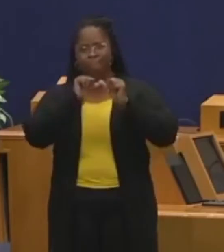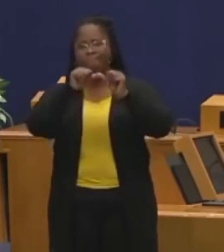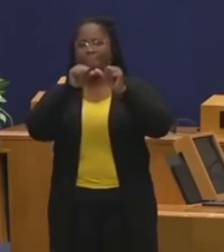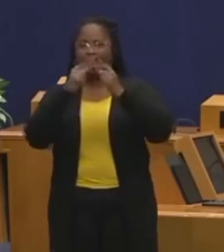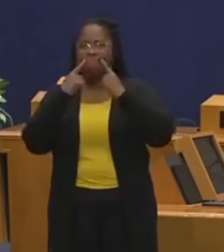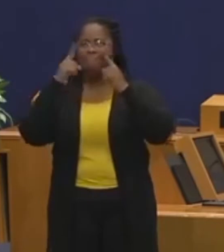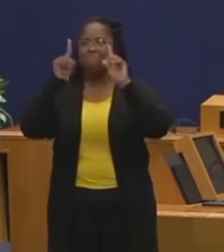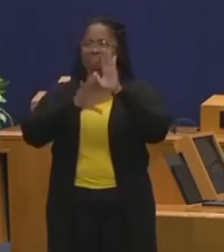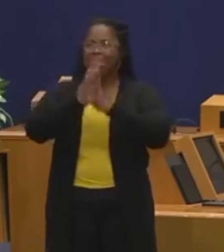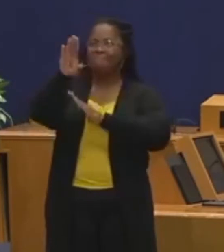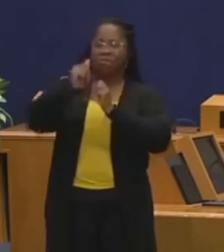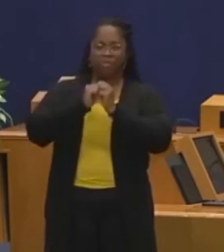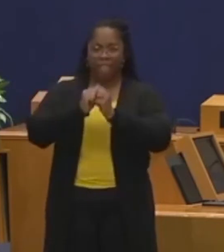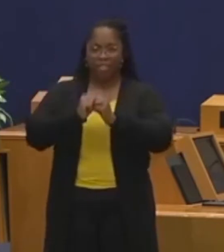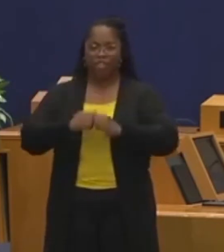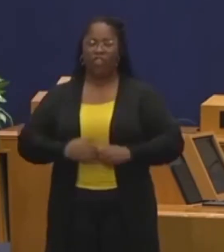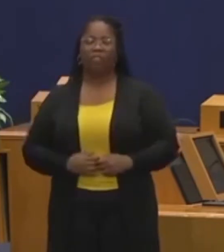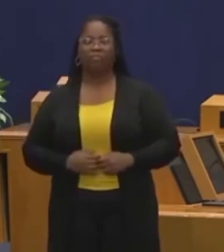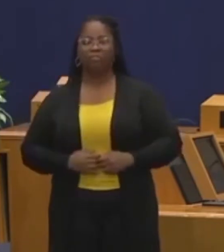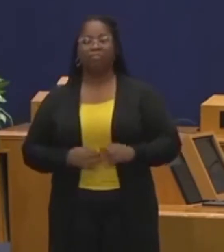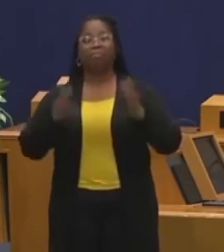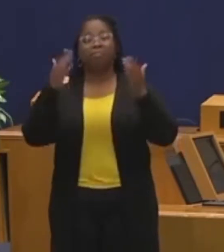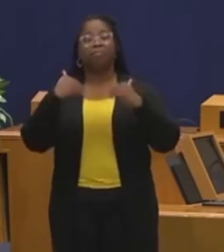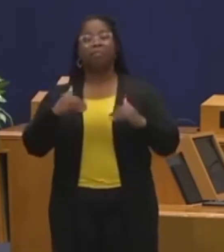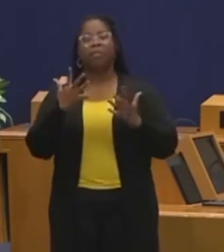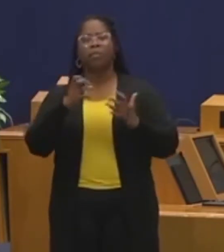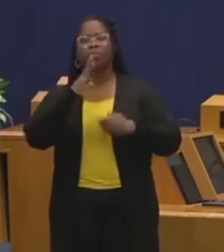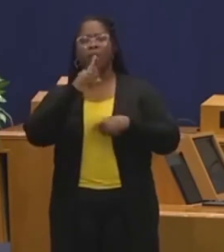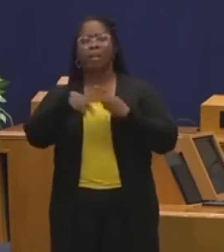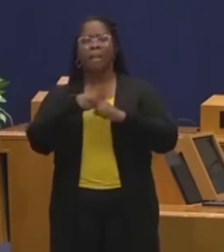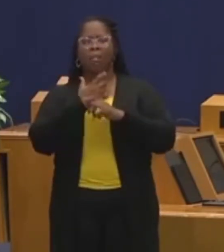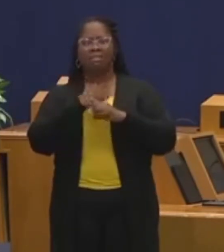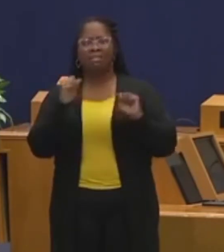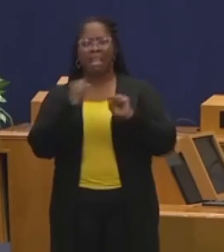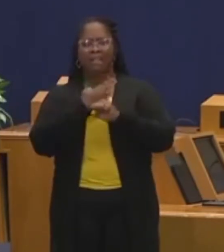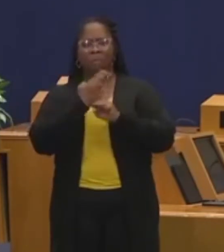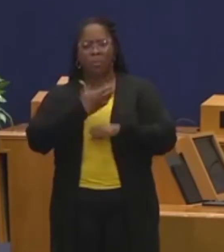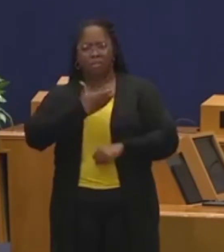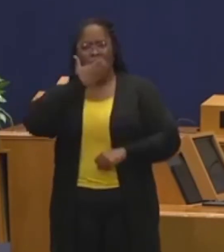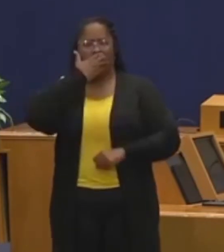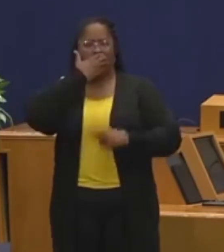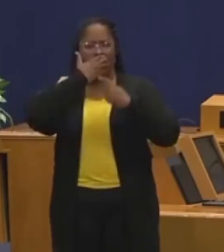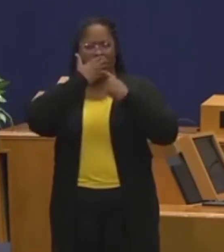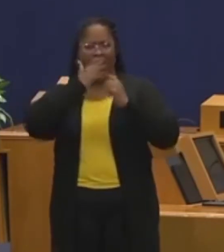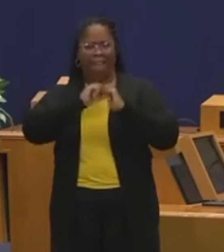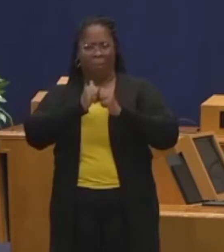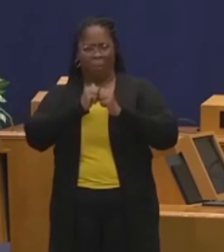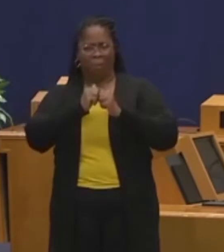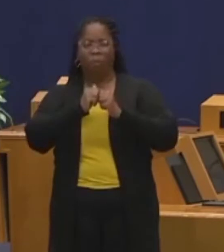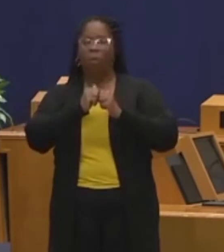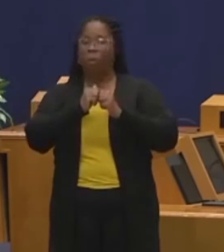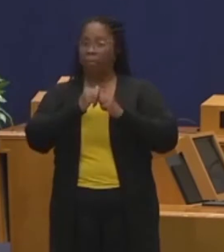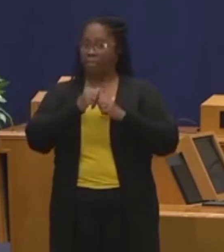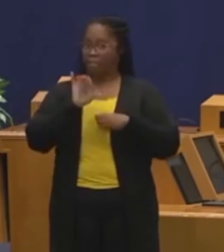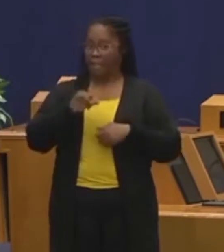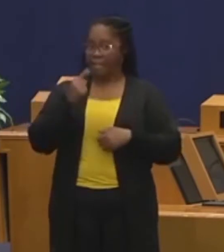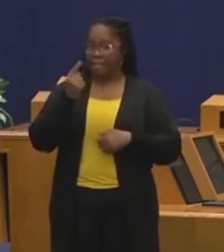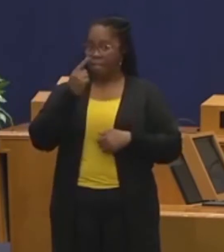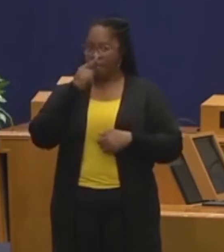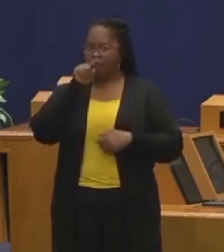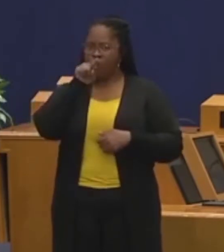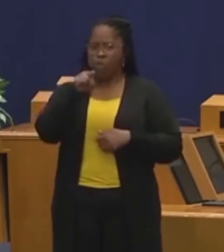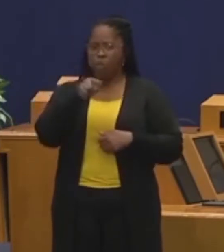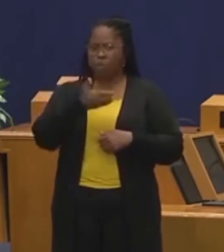I do want to talk a little bit about the safe use of a cloth face covering, and this is something for you to use when you're